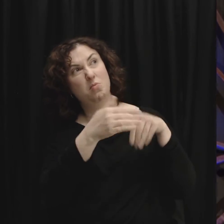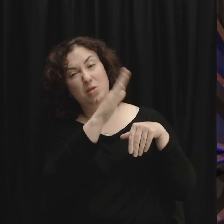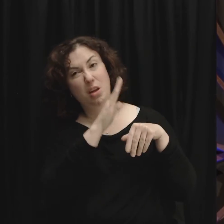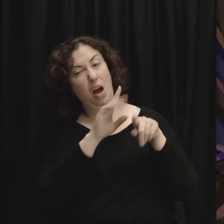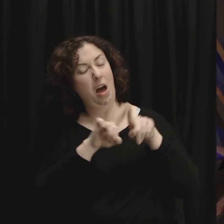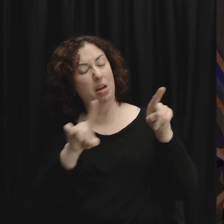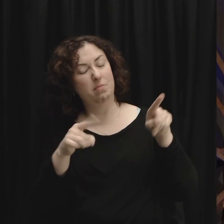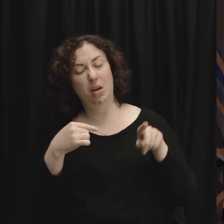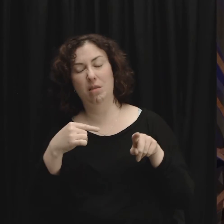well